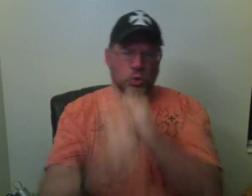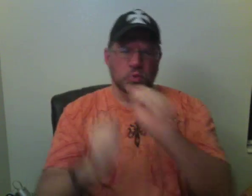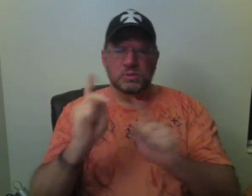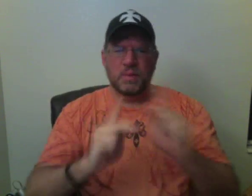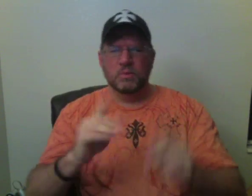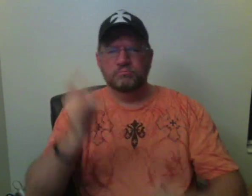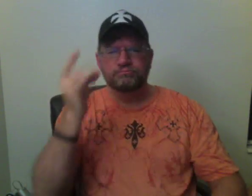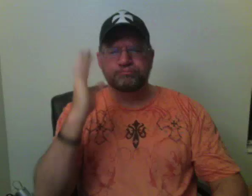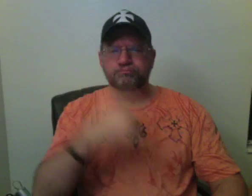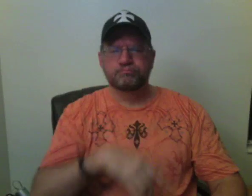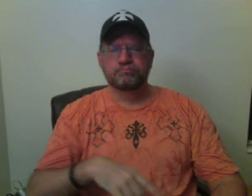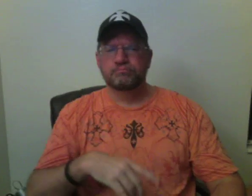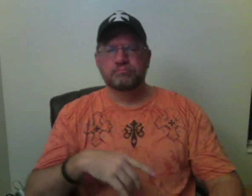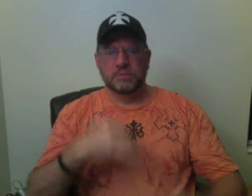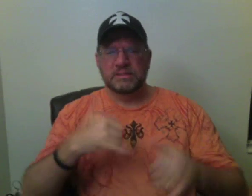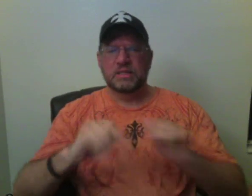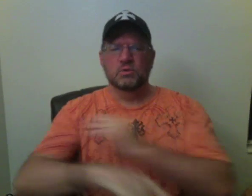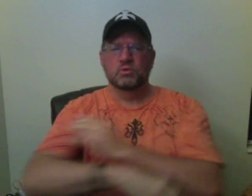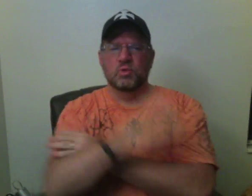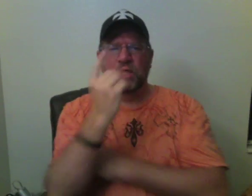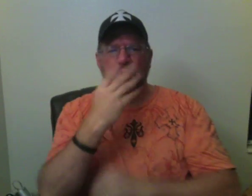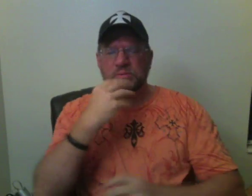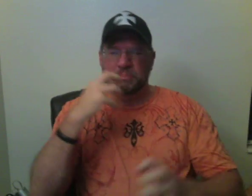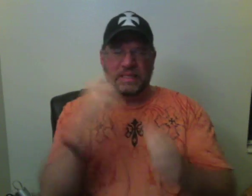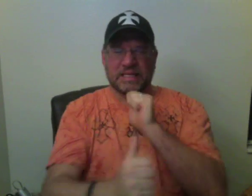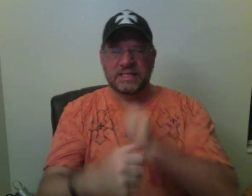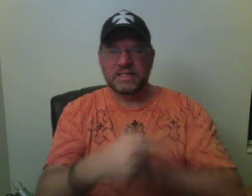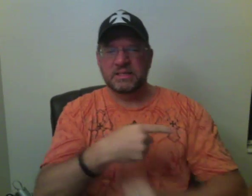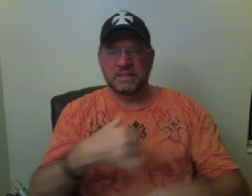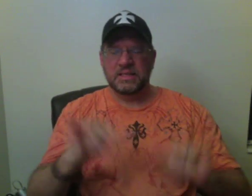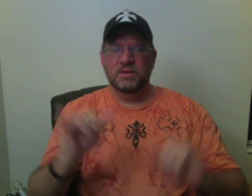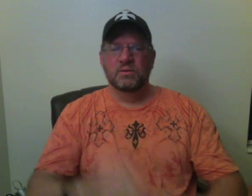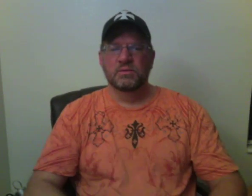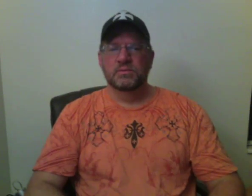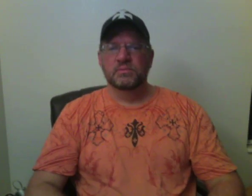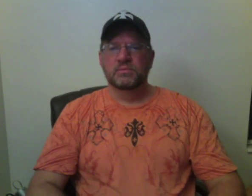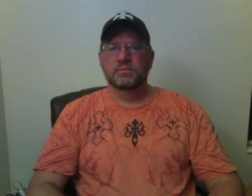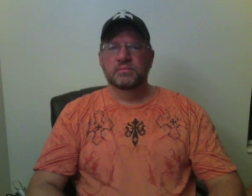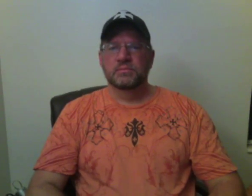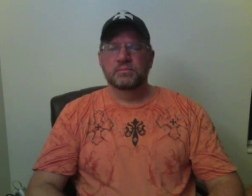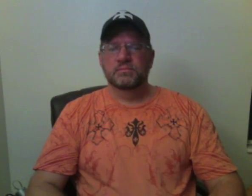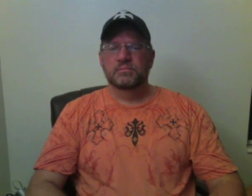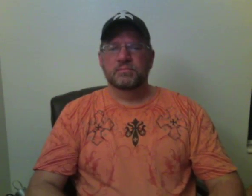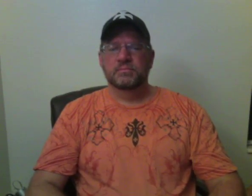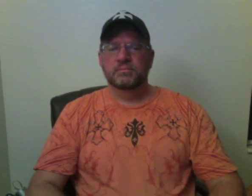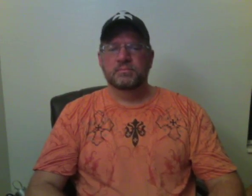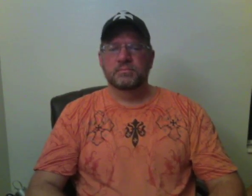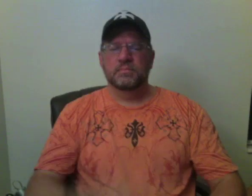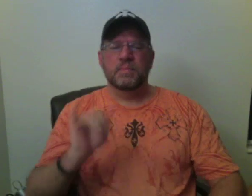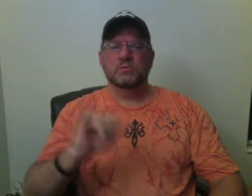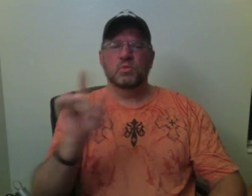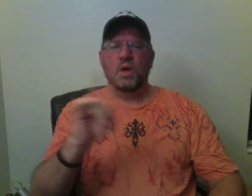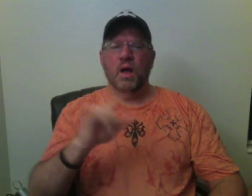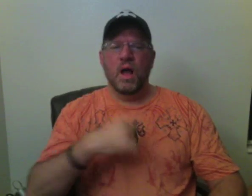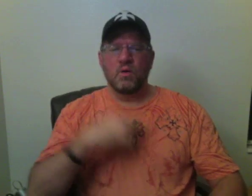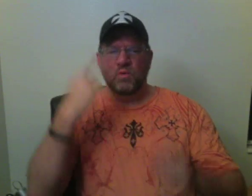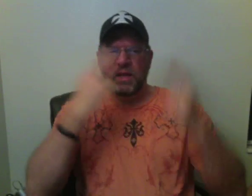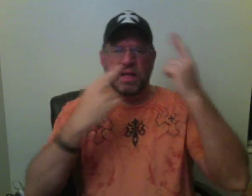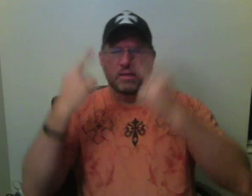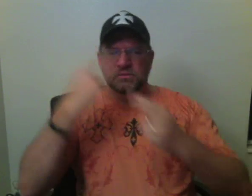I'm not looking to expand the boundaries of Marvin. You don't have to extend the law of the facts. You'll have my